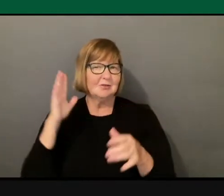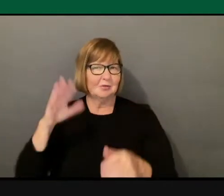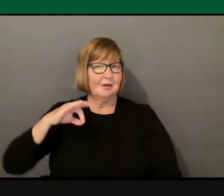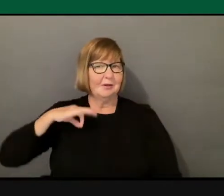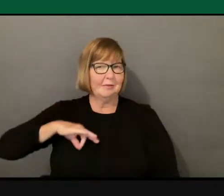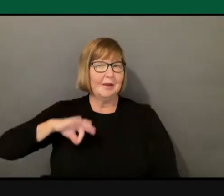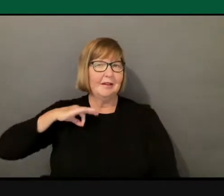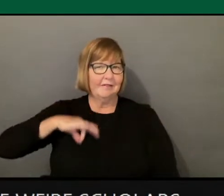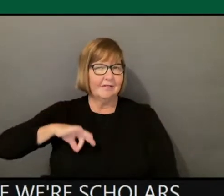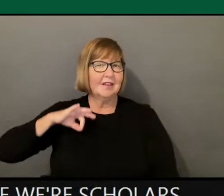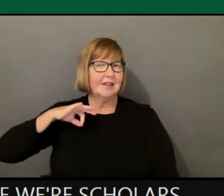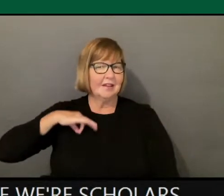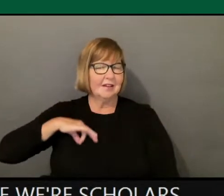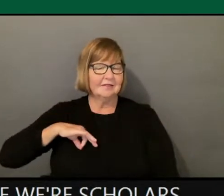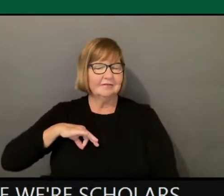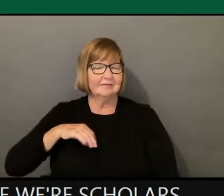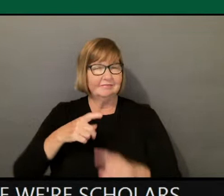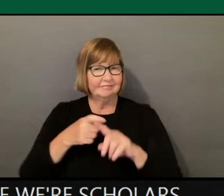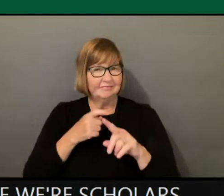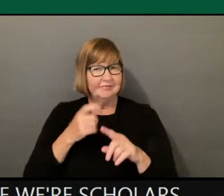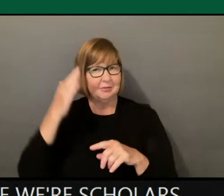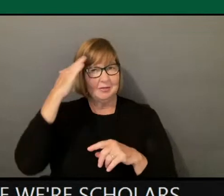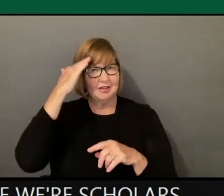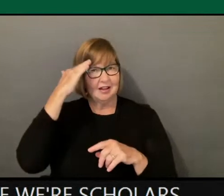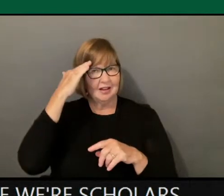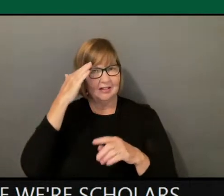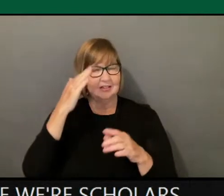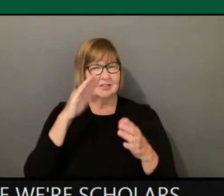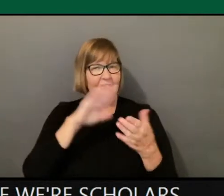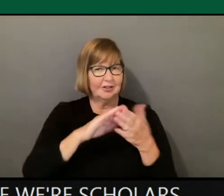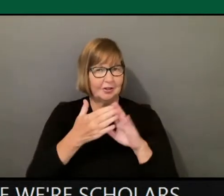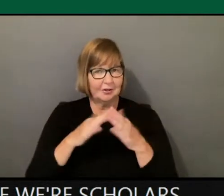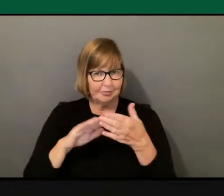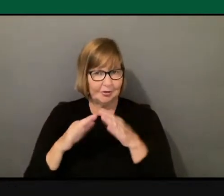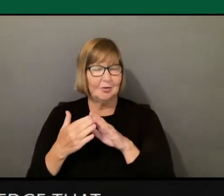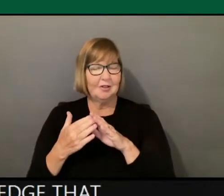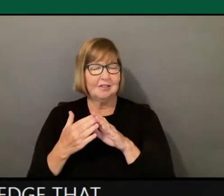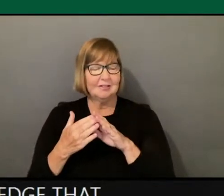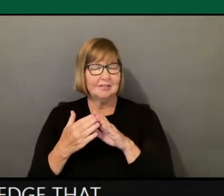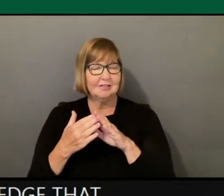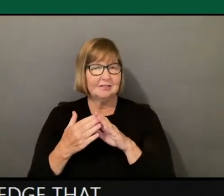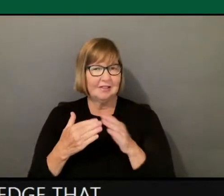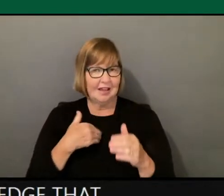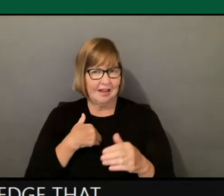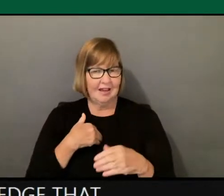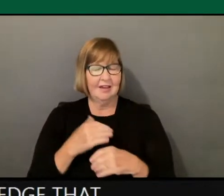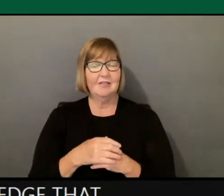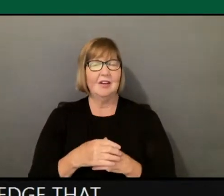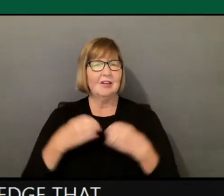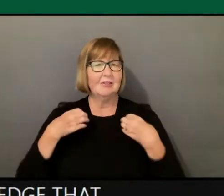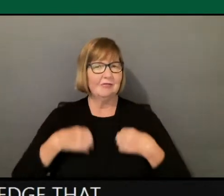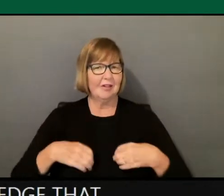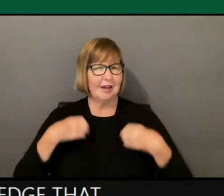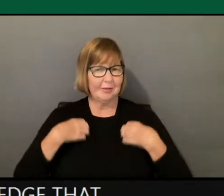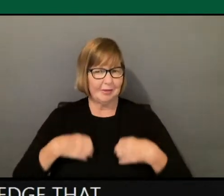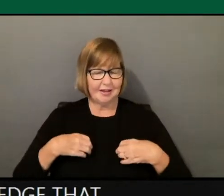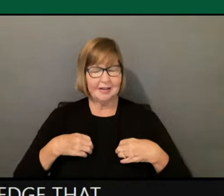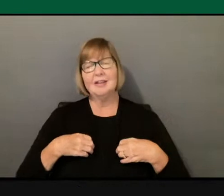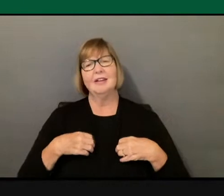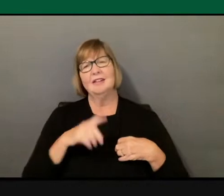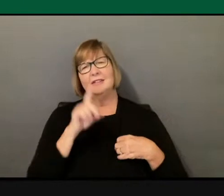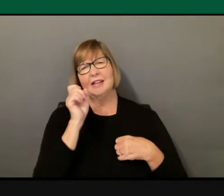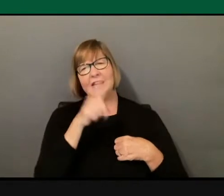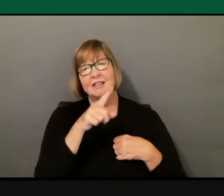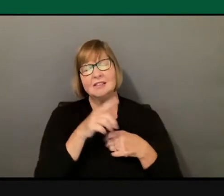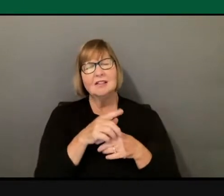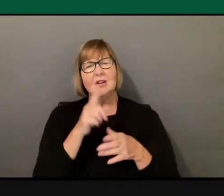the knowledge that communities have. And so, Rabbi Wexler, my question for you is, so what